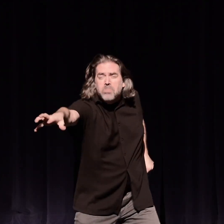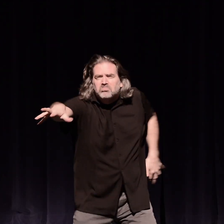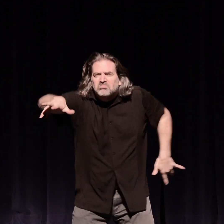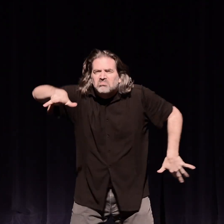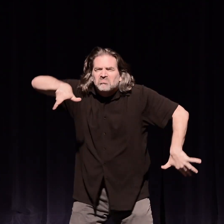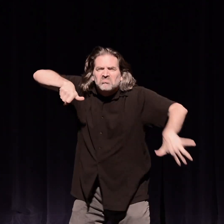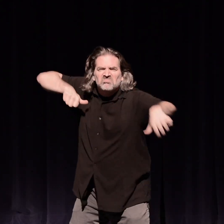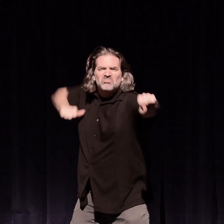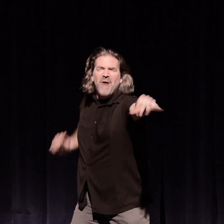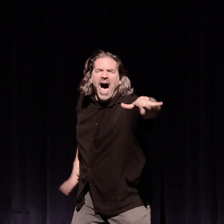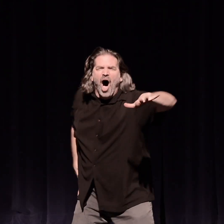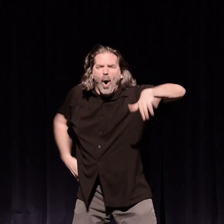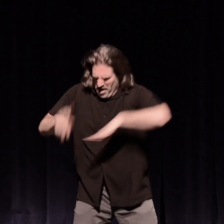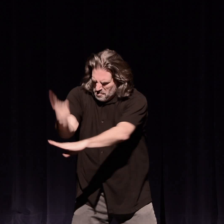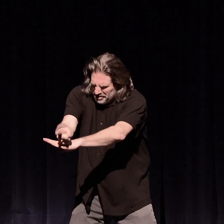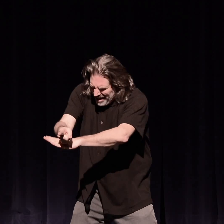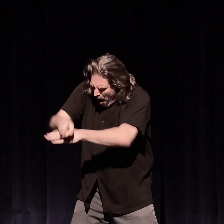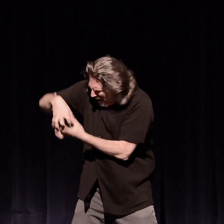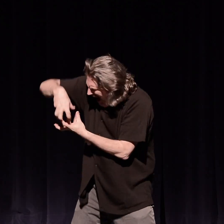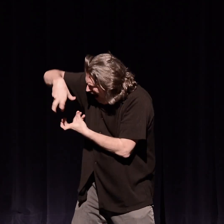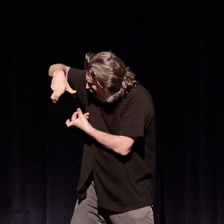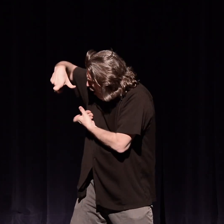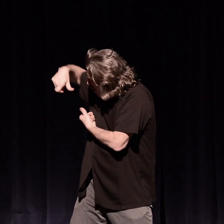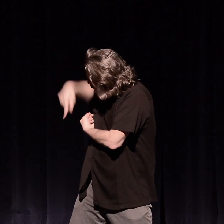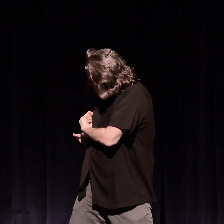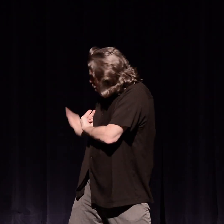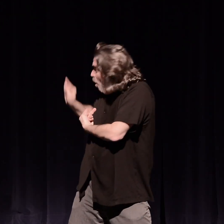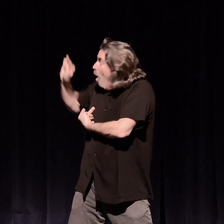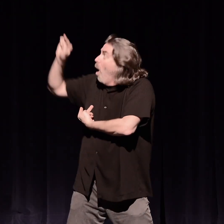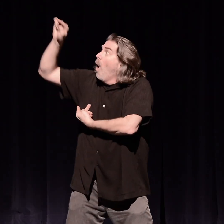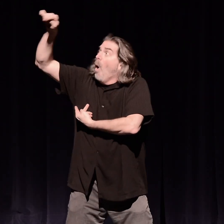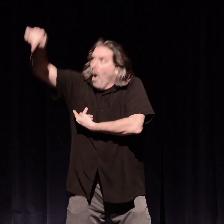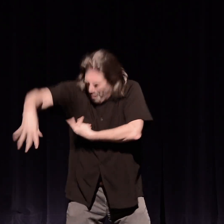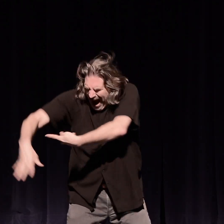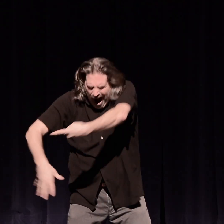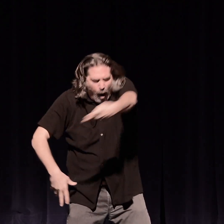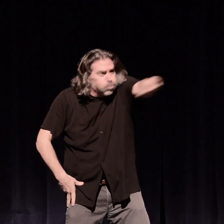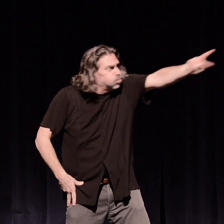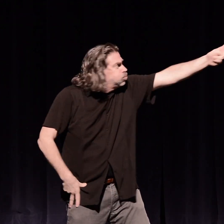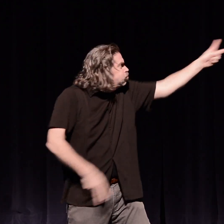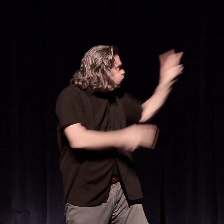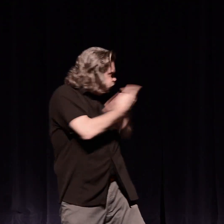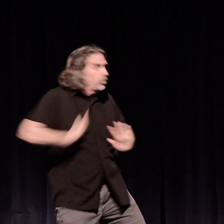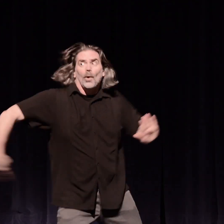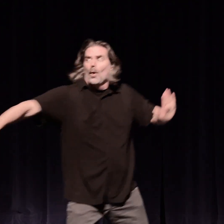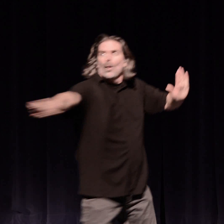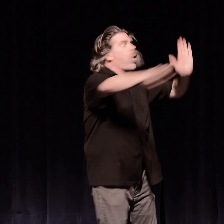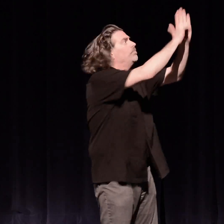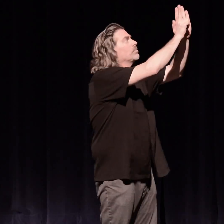cannons firing, cannons exploding, cannon shot towards the clock.